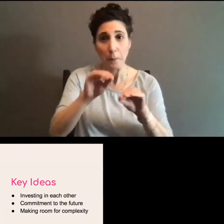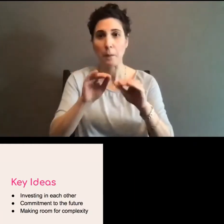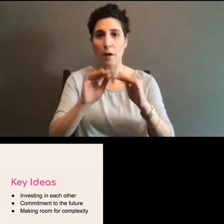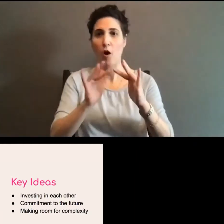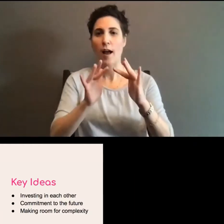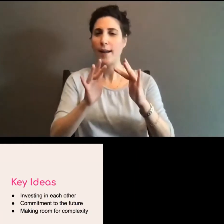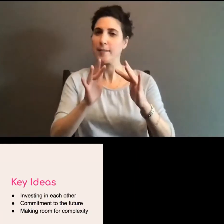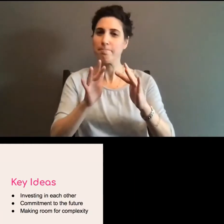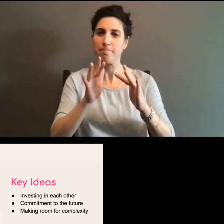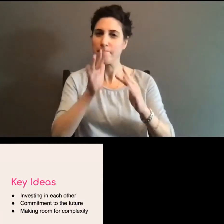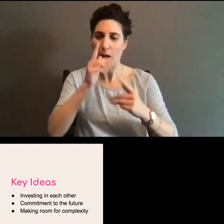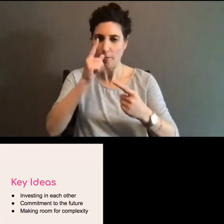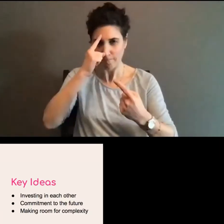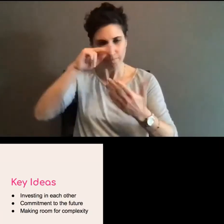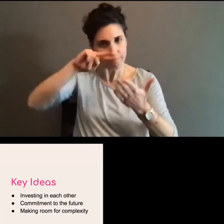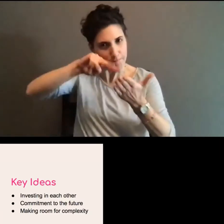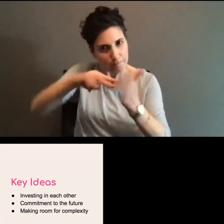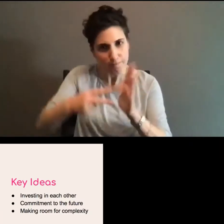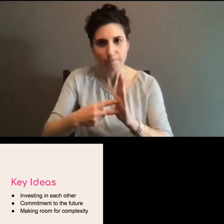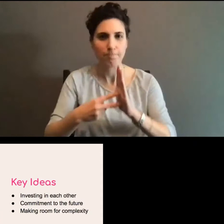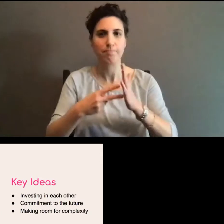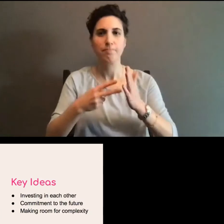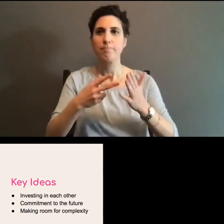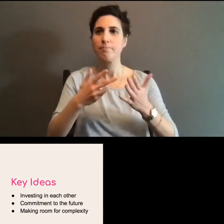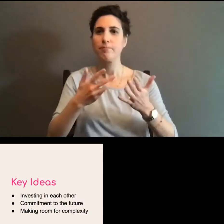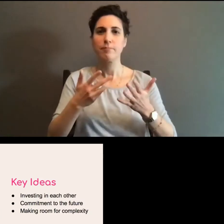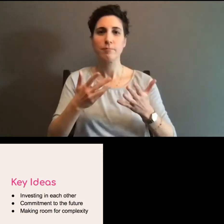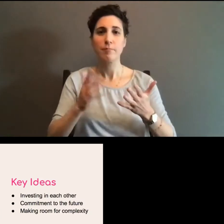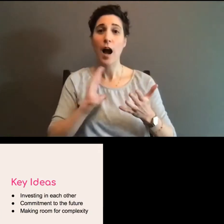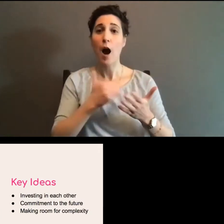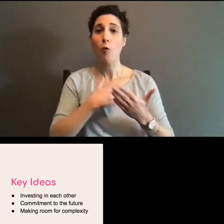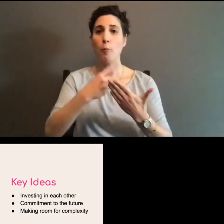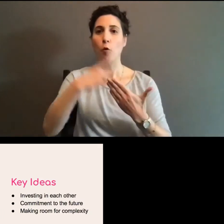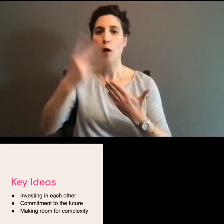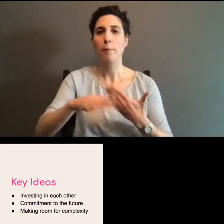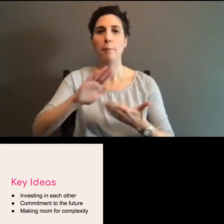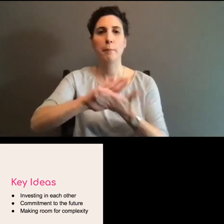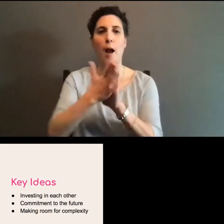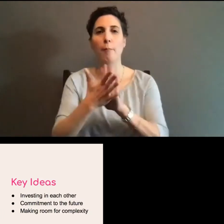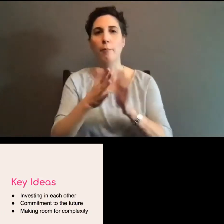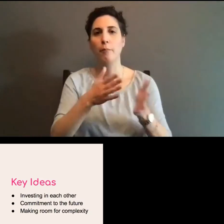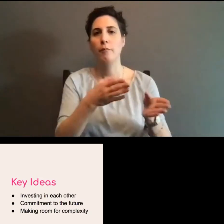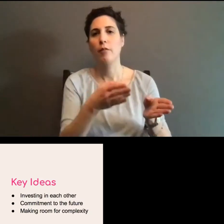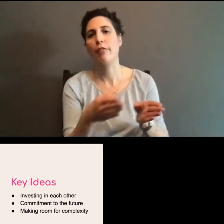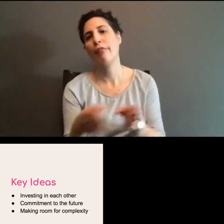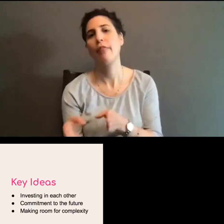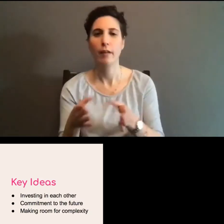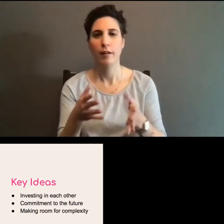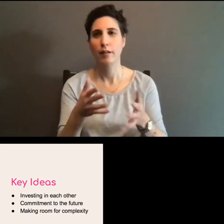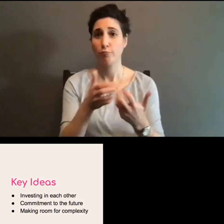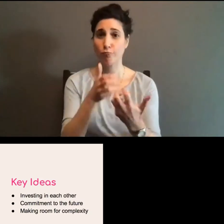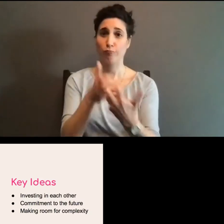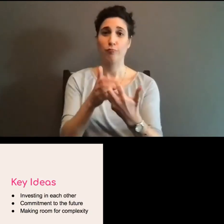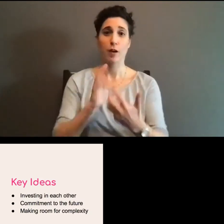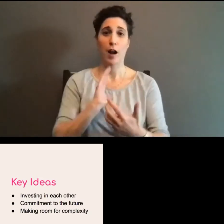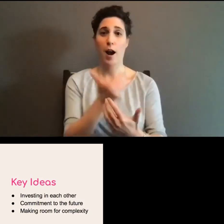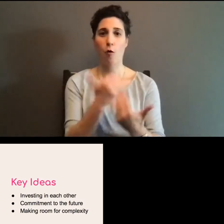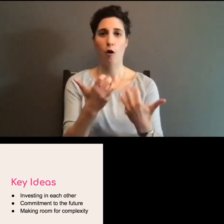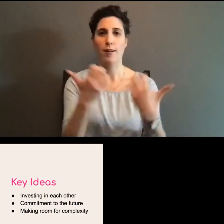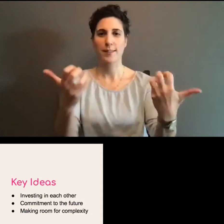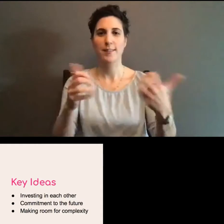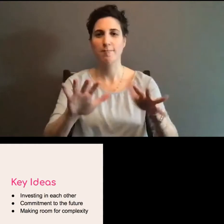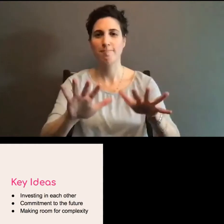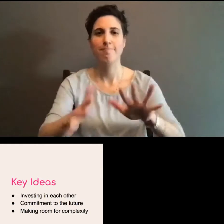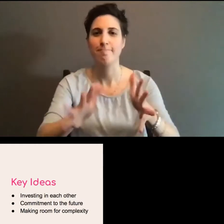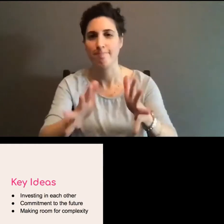and it becomes not so targeted programming or not so helpful for our audiences. And so I do think a lot of that is